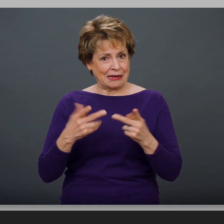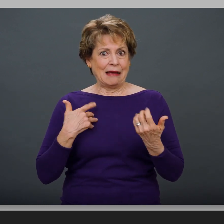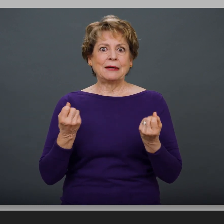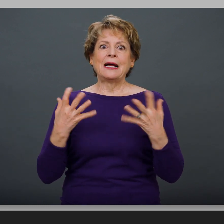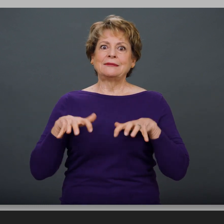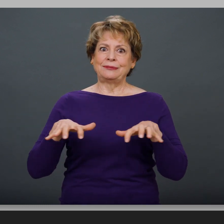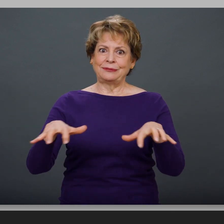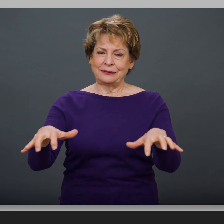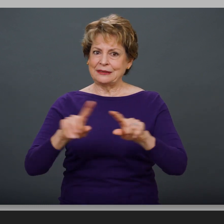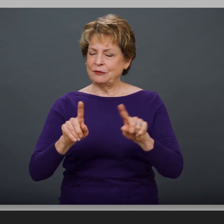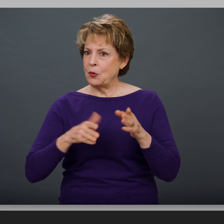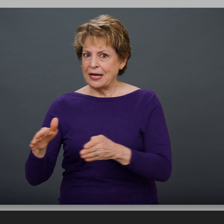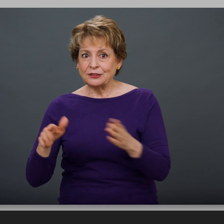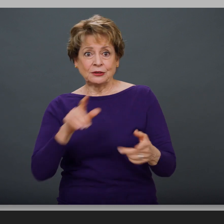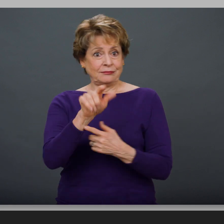on our website.